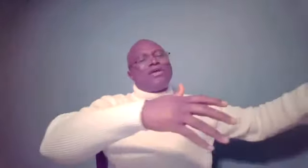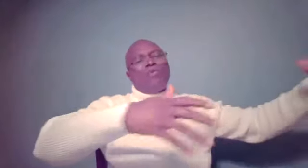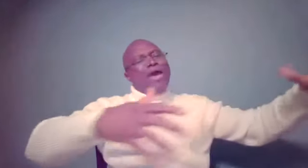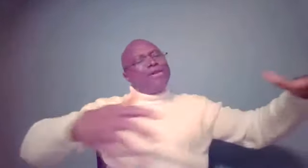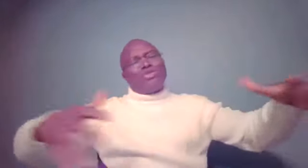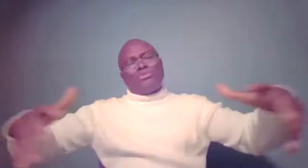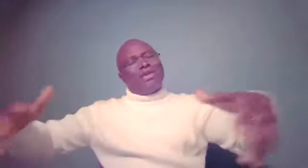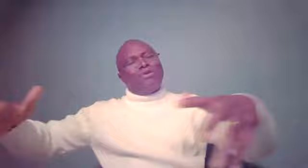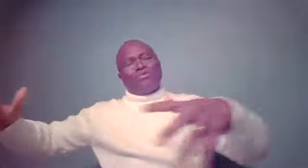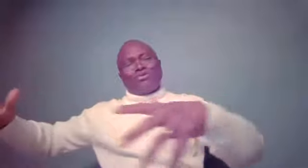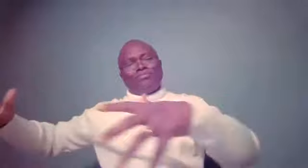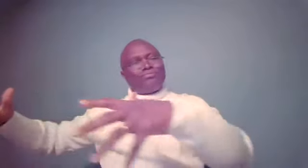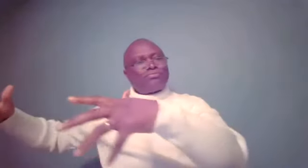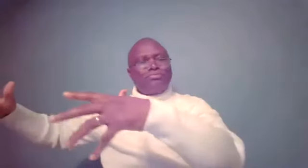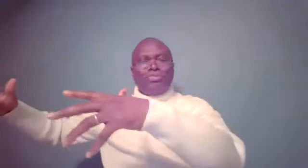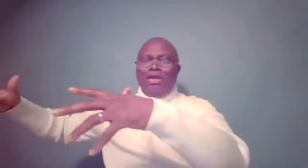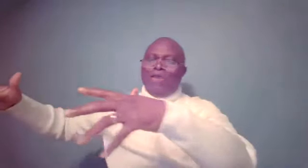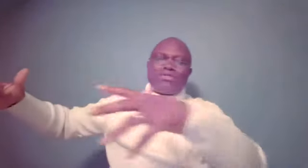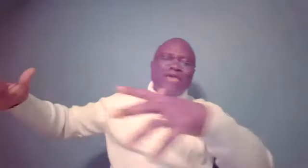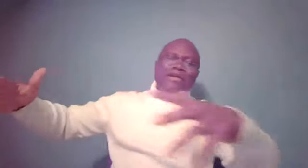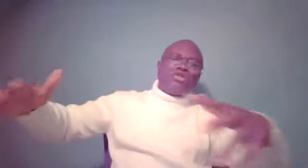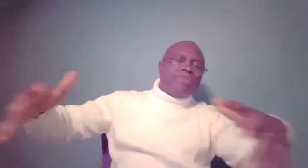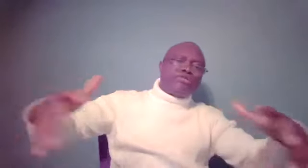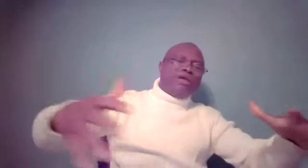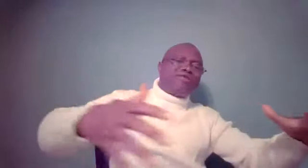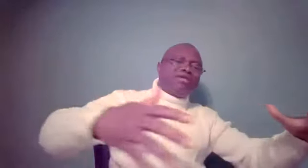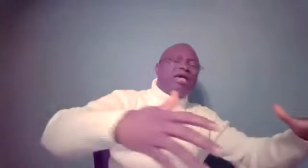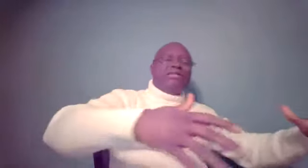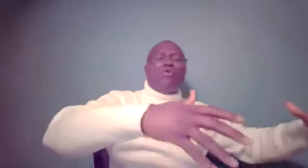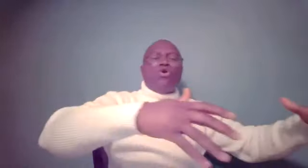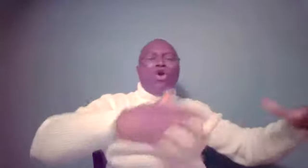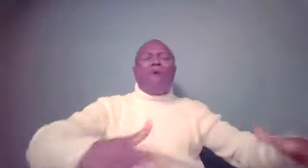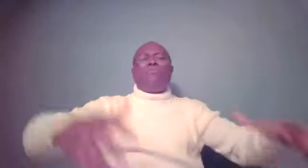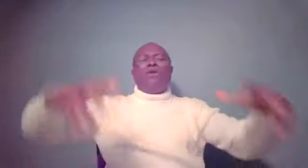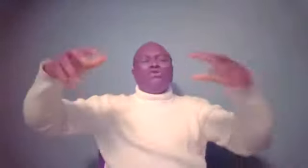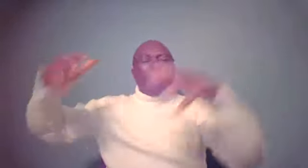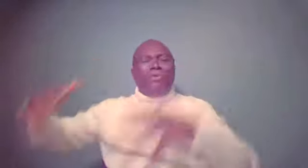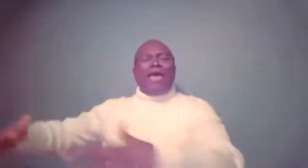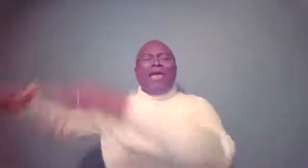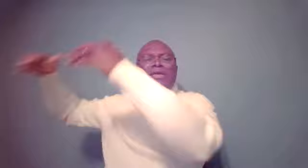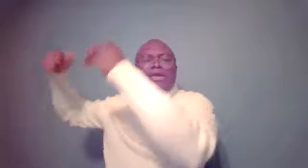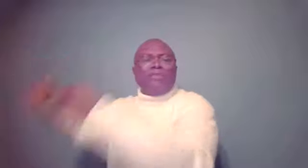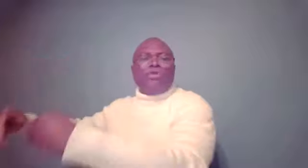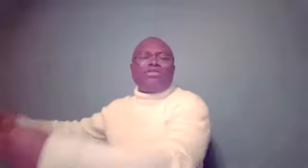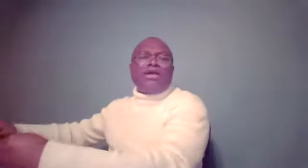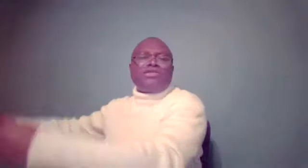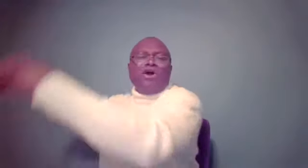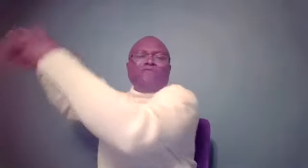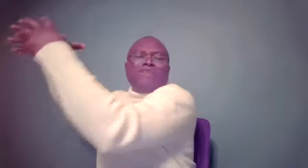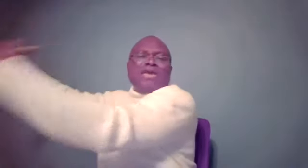acquiring some skills. He was gaining some experiences that will come to bear in the process of taking